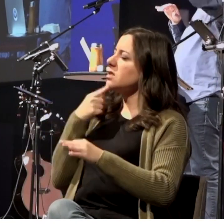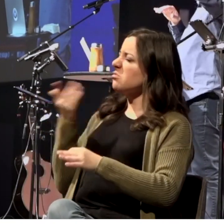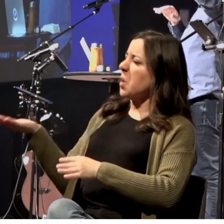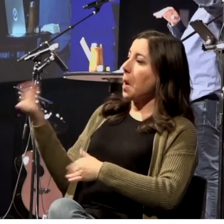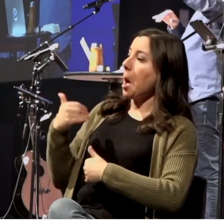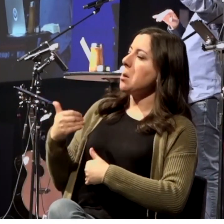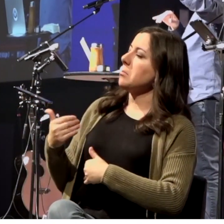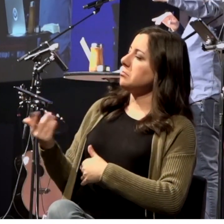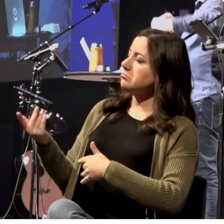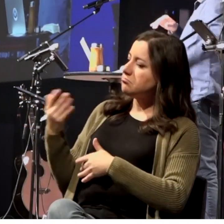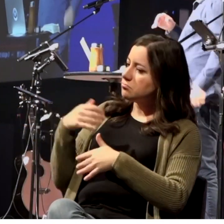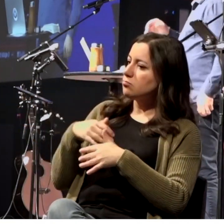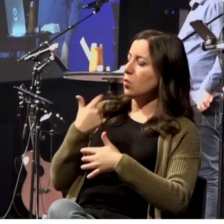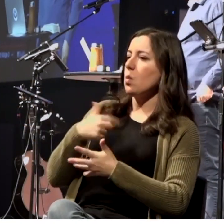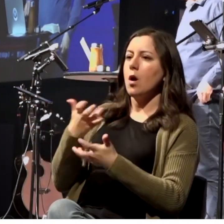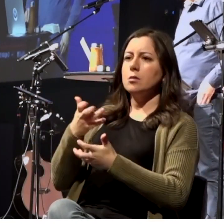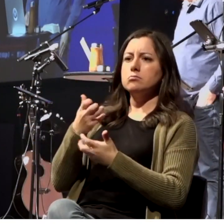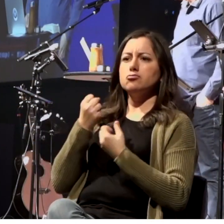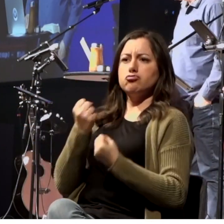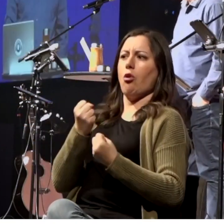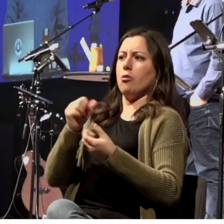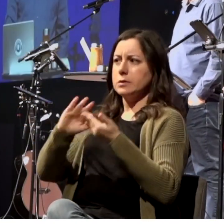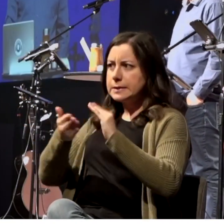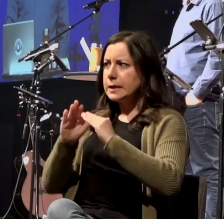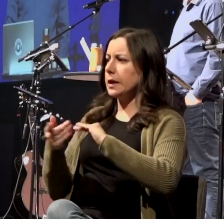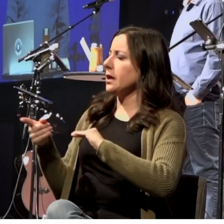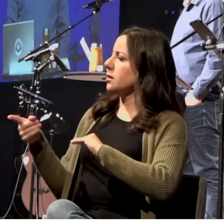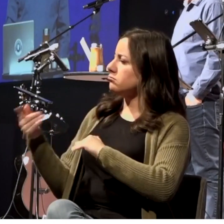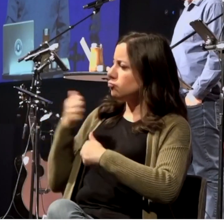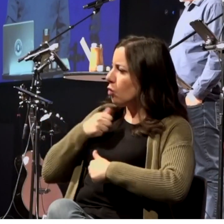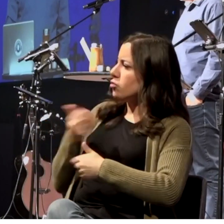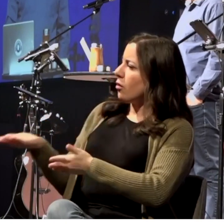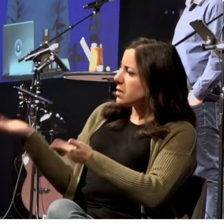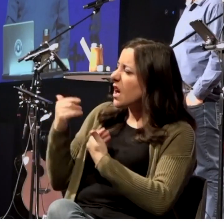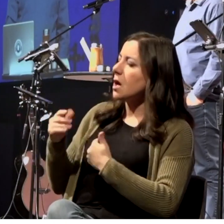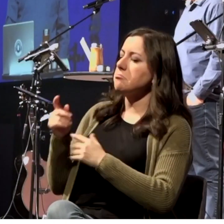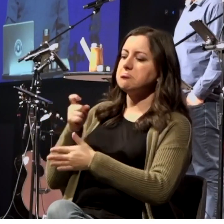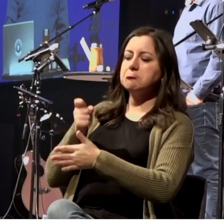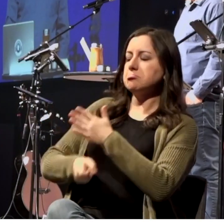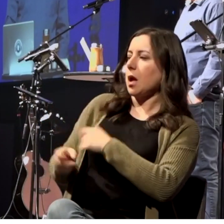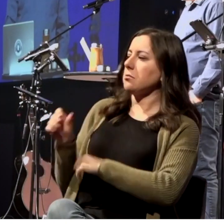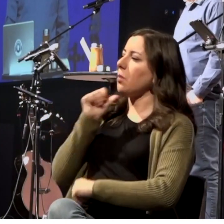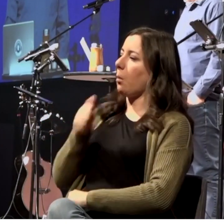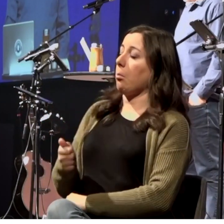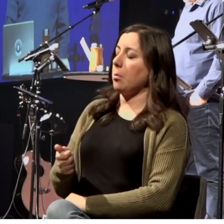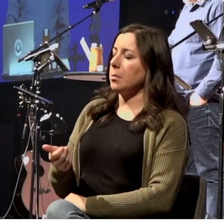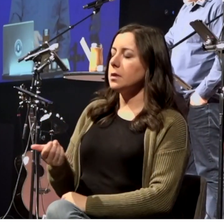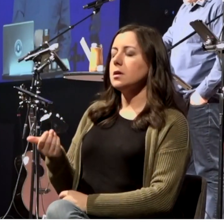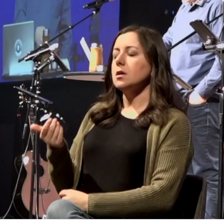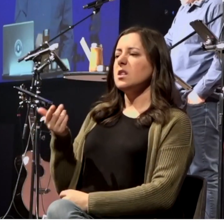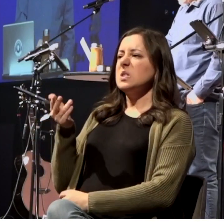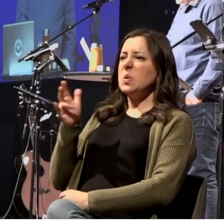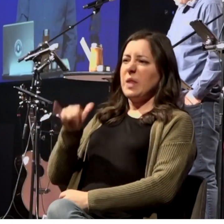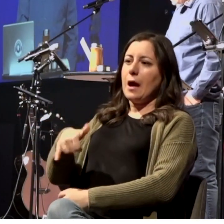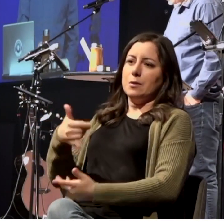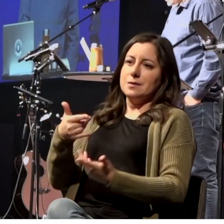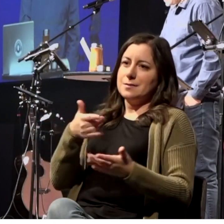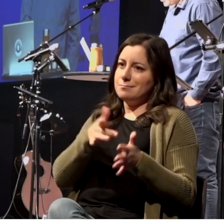we just want it well fortified. So this was how it was established, very much a Roman colony. And that's what the text means when